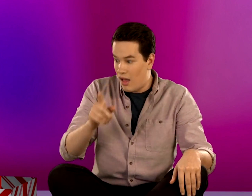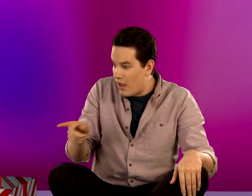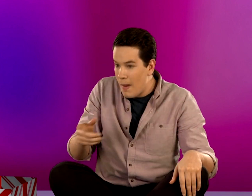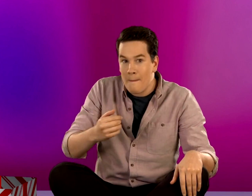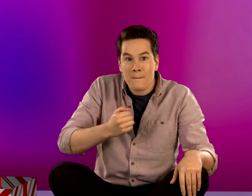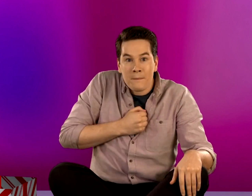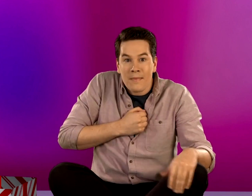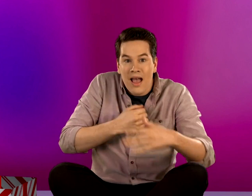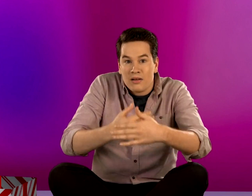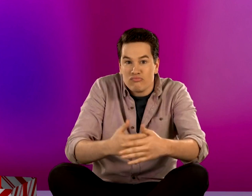Should we see what my present is?